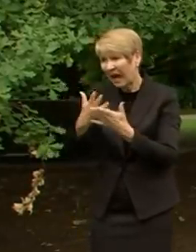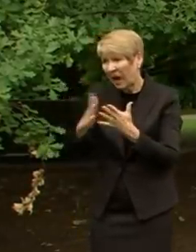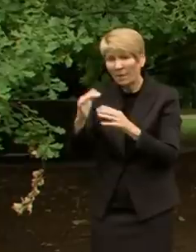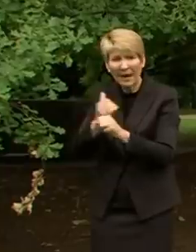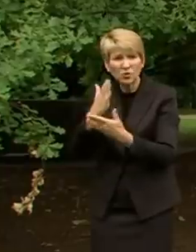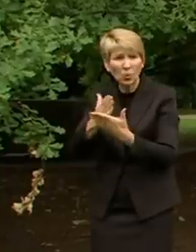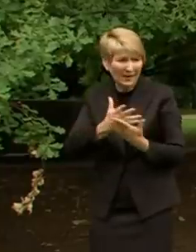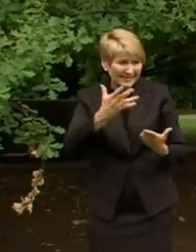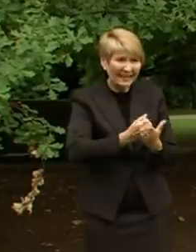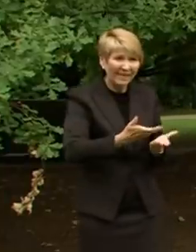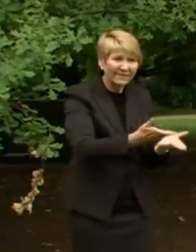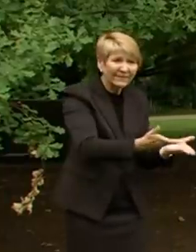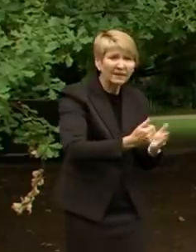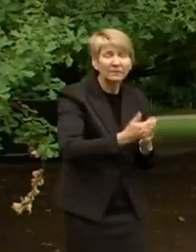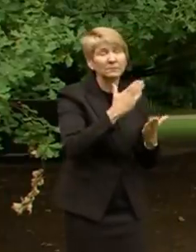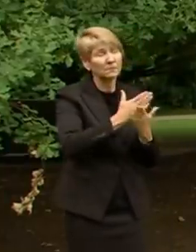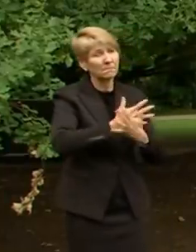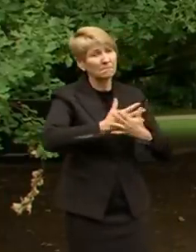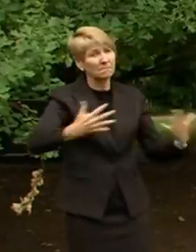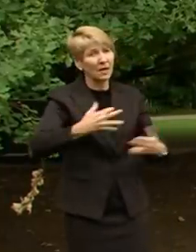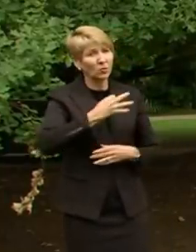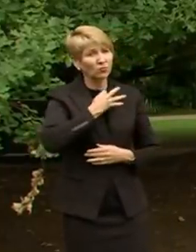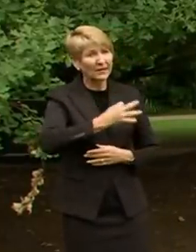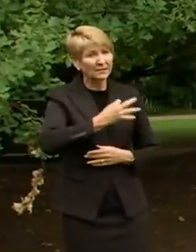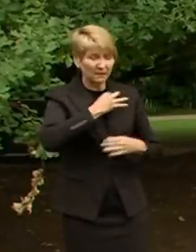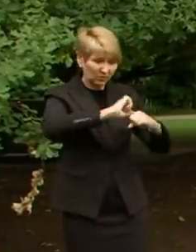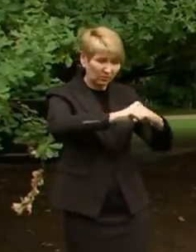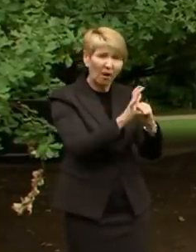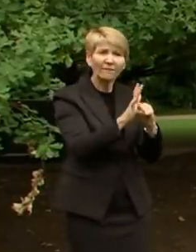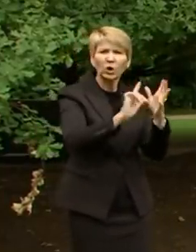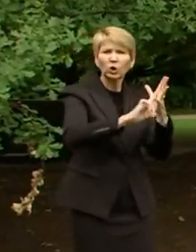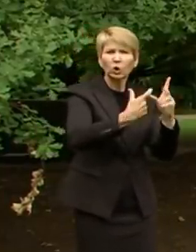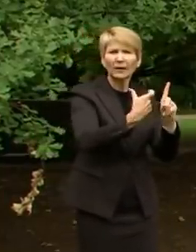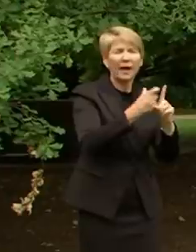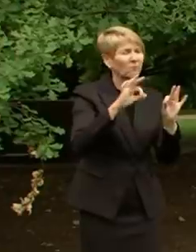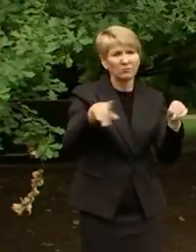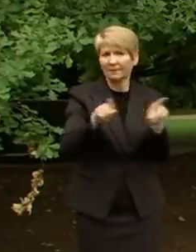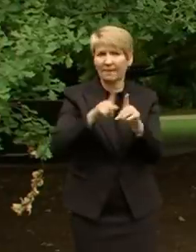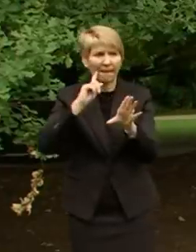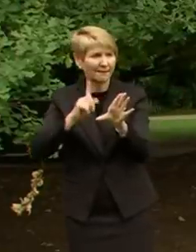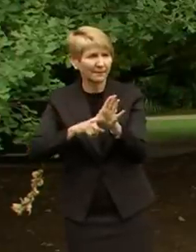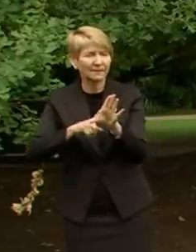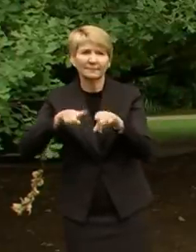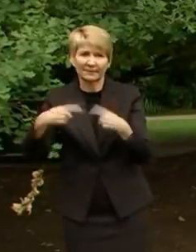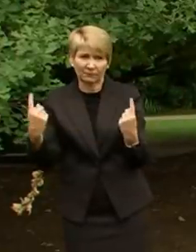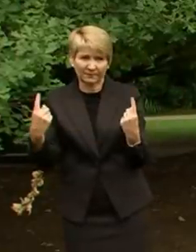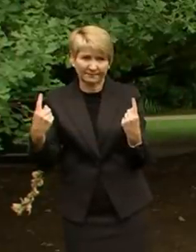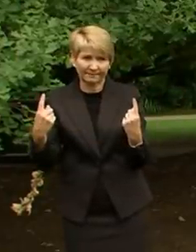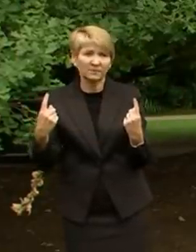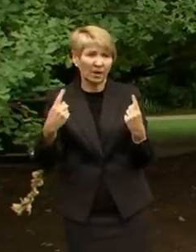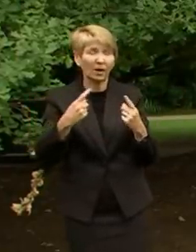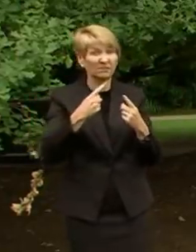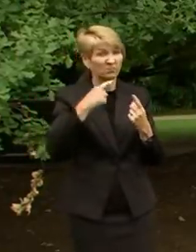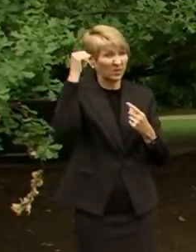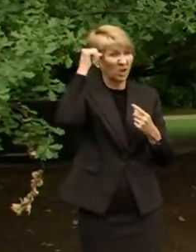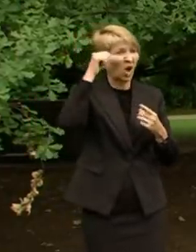the real risks that this UK strain poses to us, both now and until we get that vaccine rolled out. Just finally, I